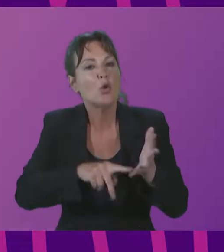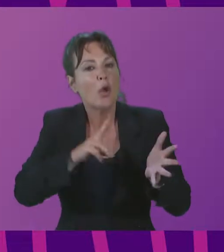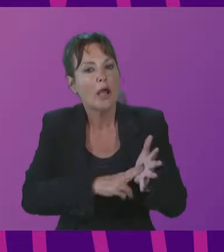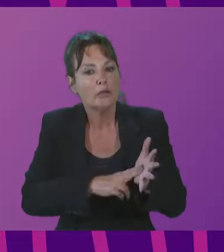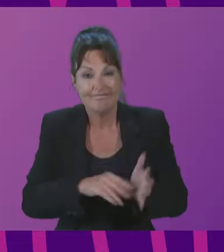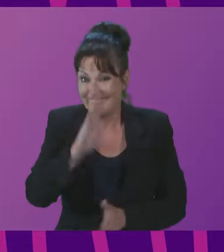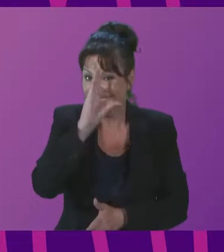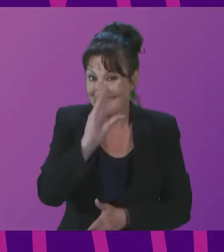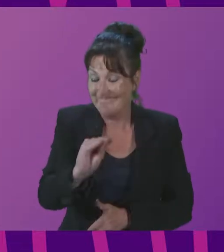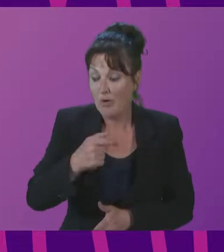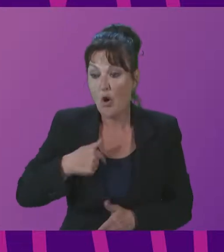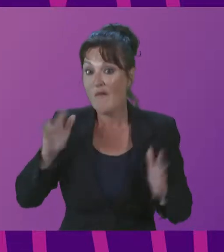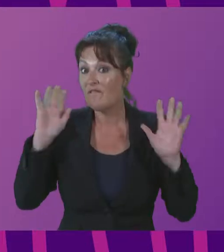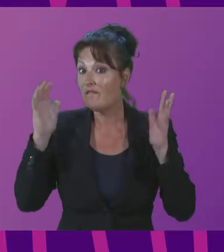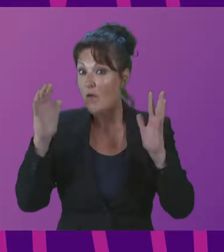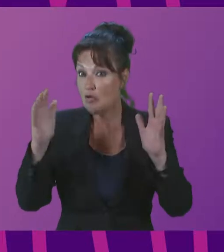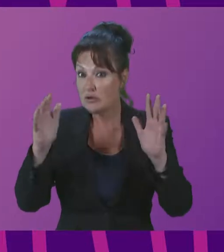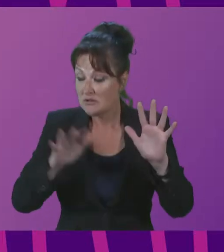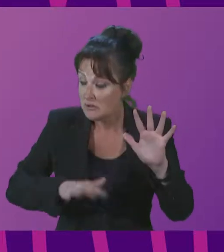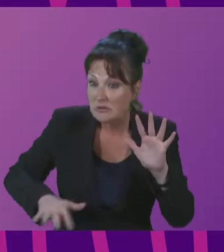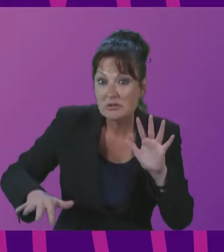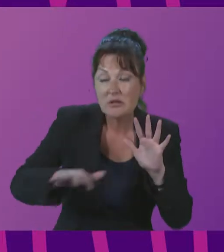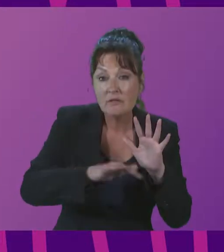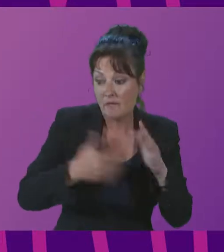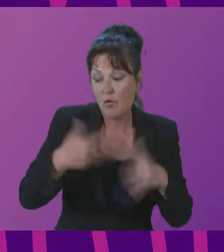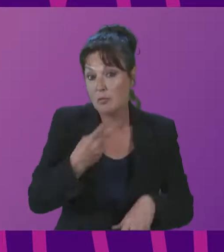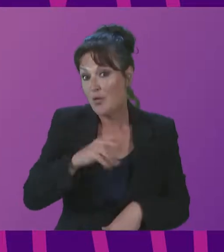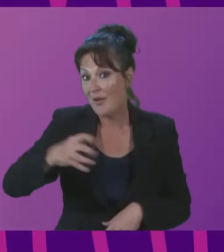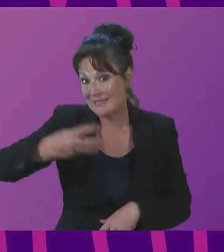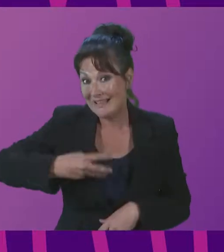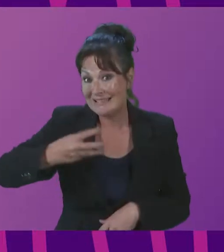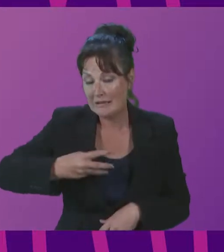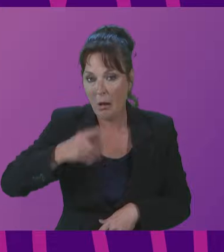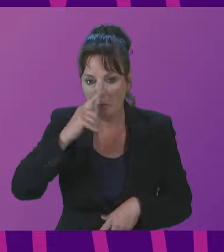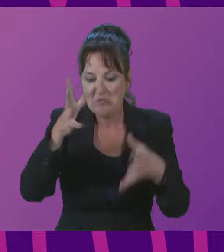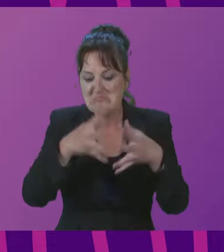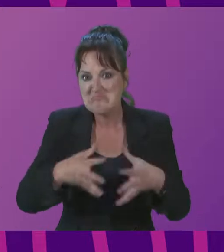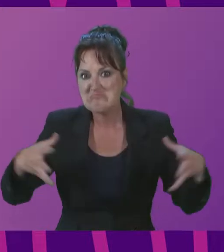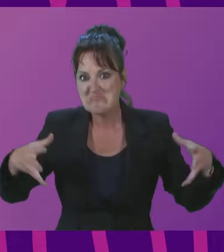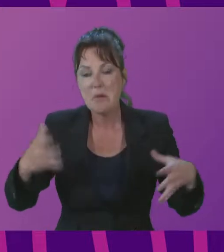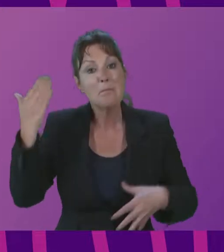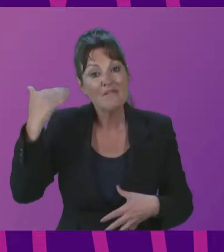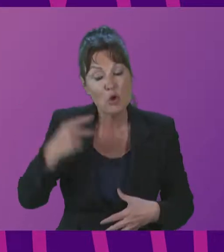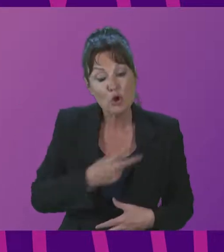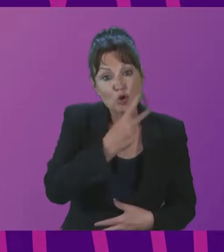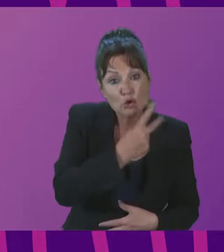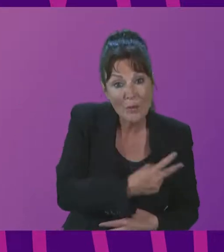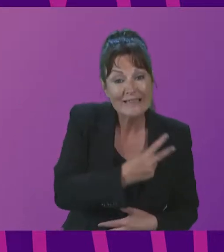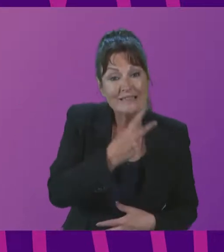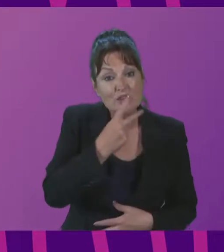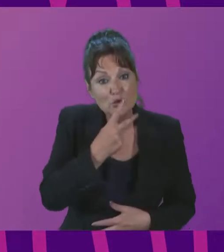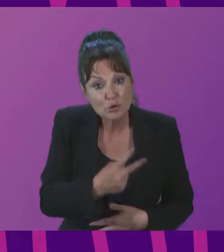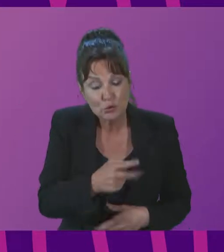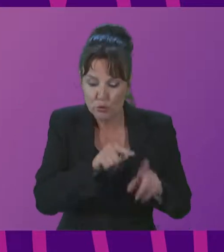the way, our forest coverage since 2019 increased from 22% to 25